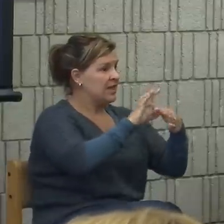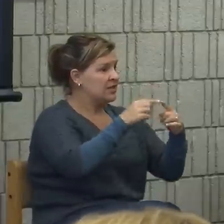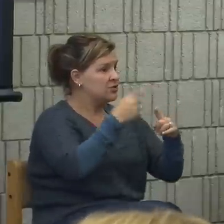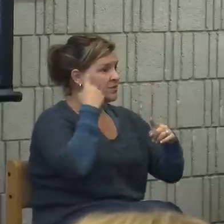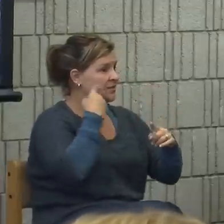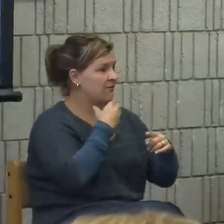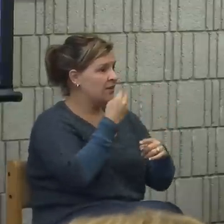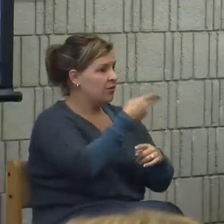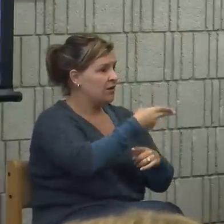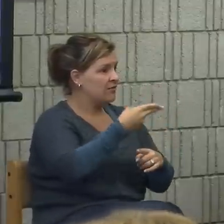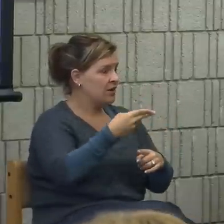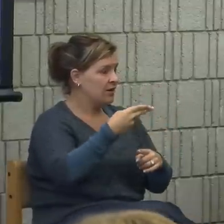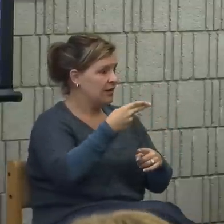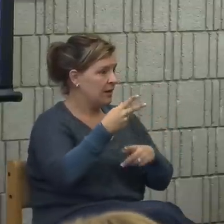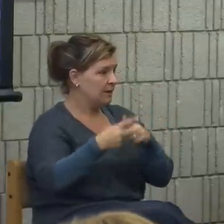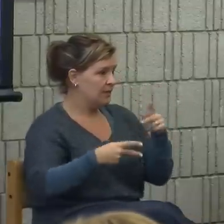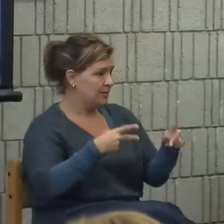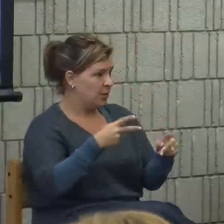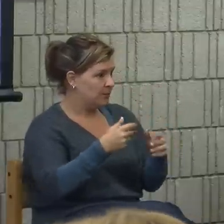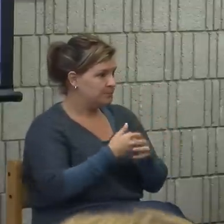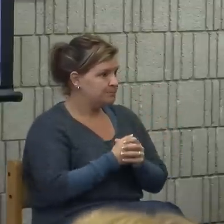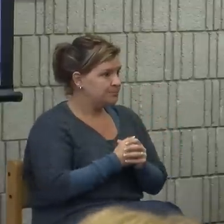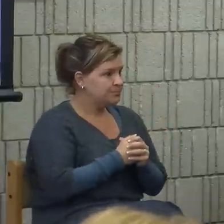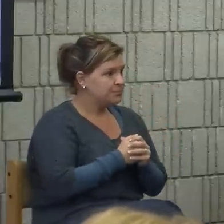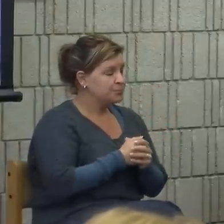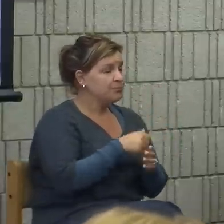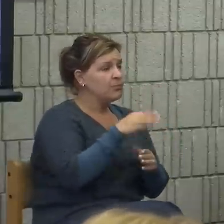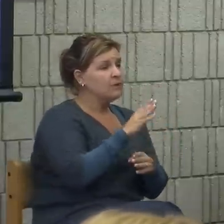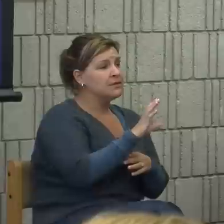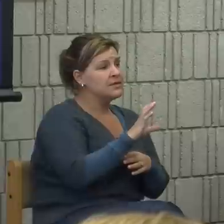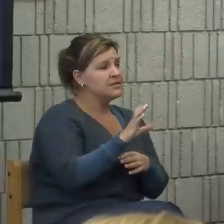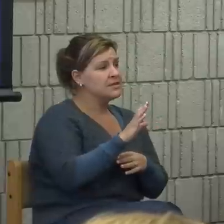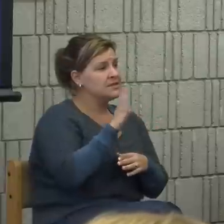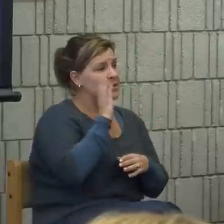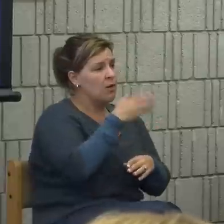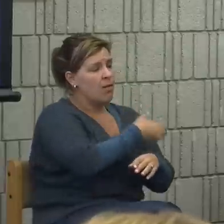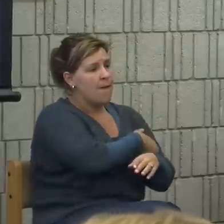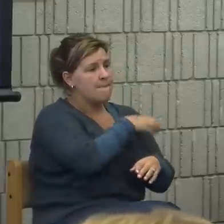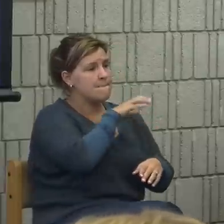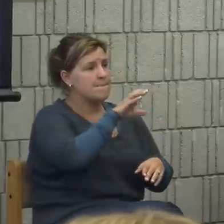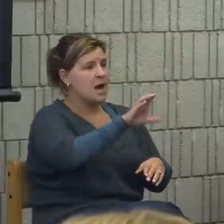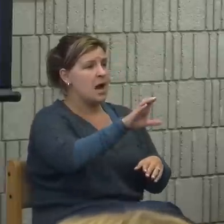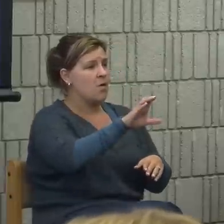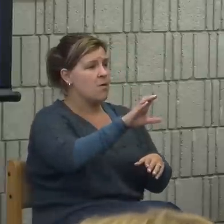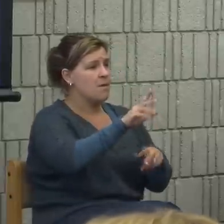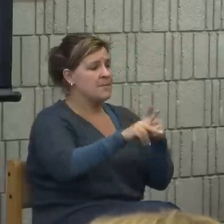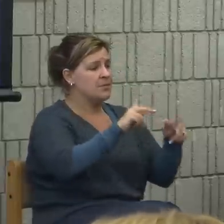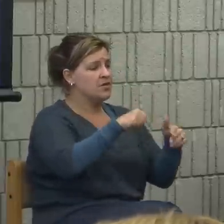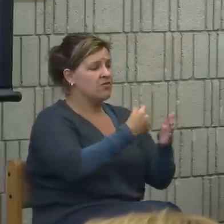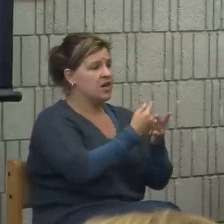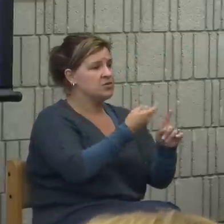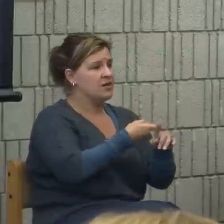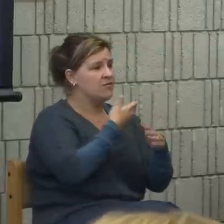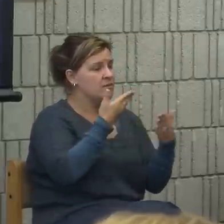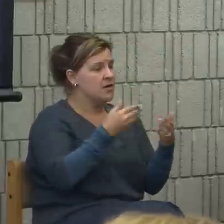hard of hearing people. Bristol Community College will empower its graduates with the knowledge and practical skills